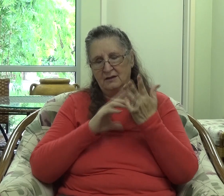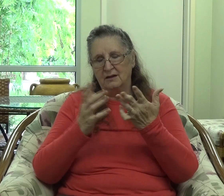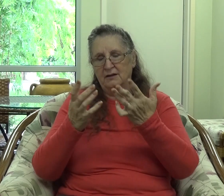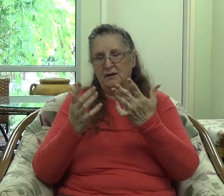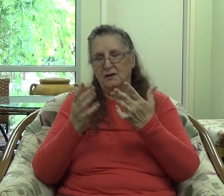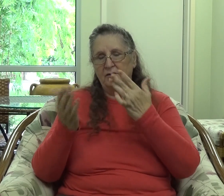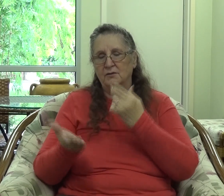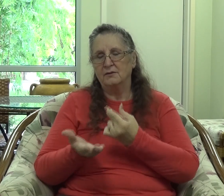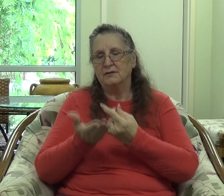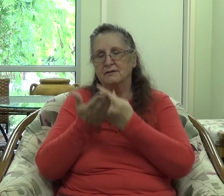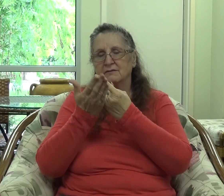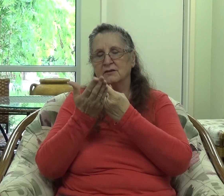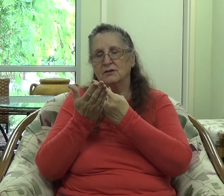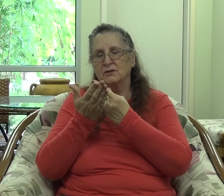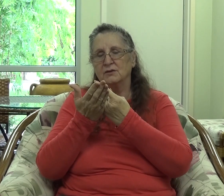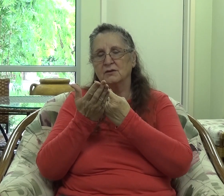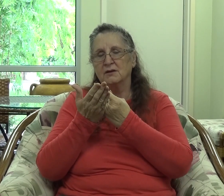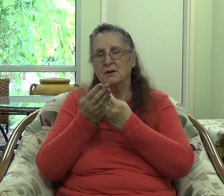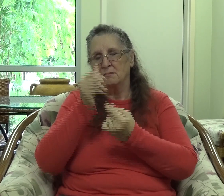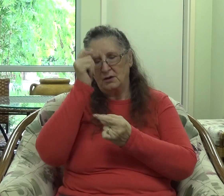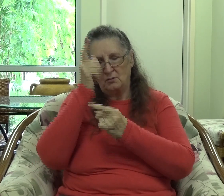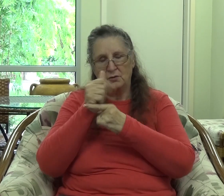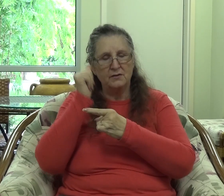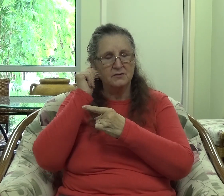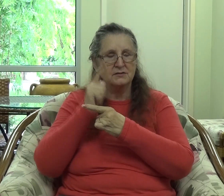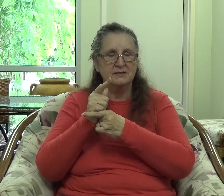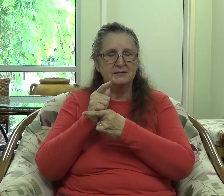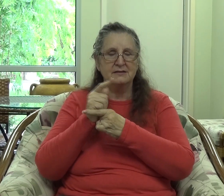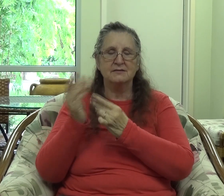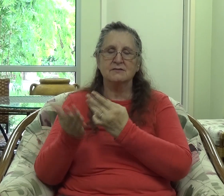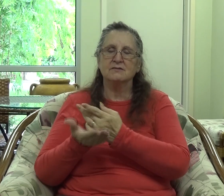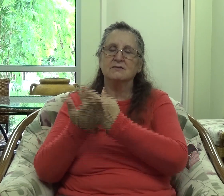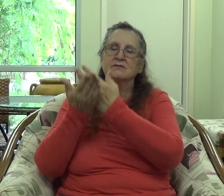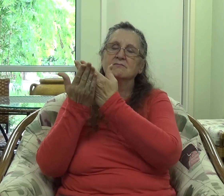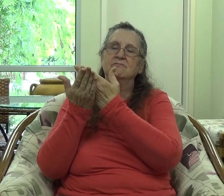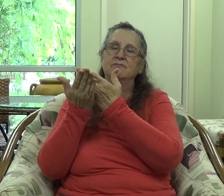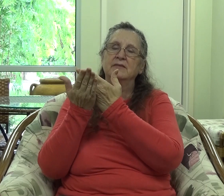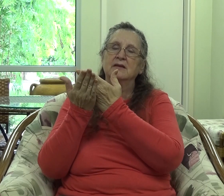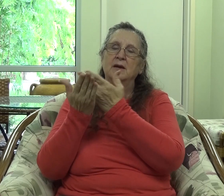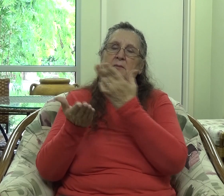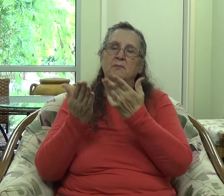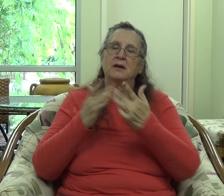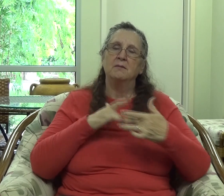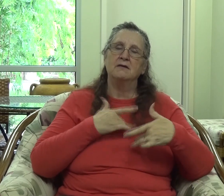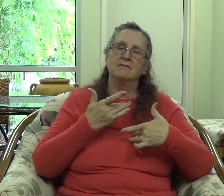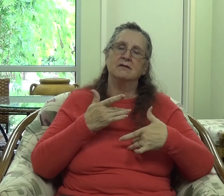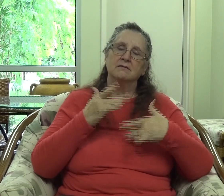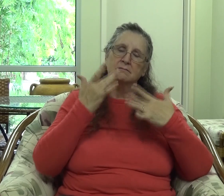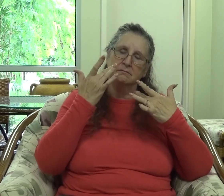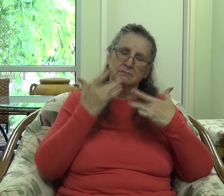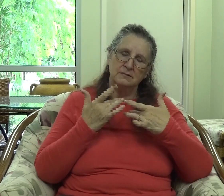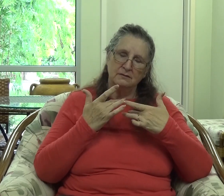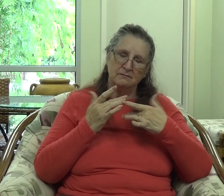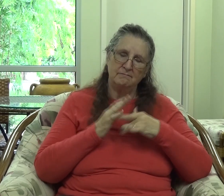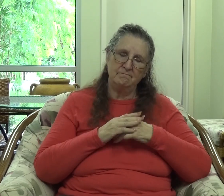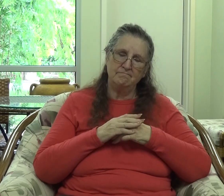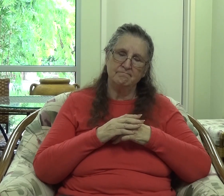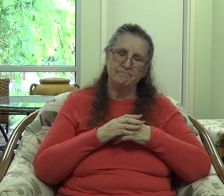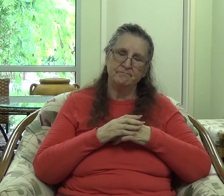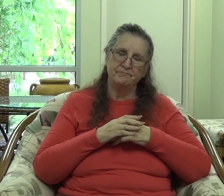to you my brothers and sisters that may be feeling discouraged in being